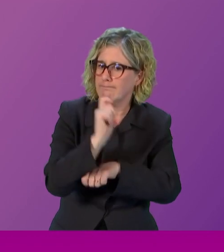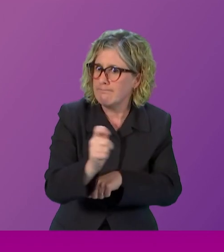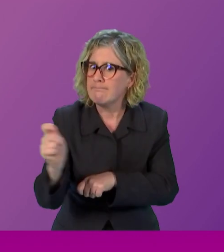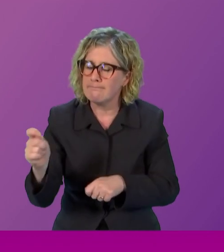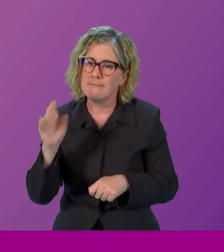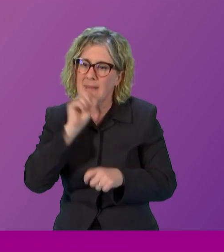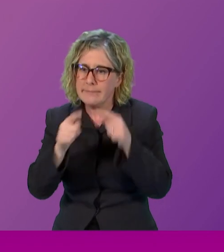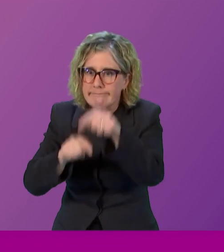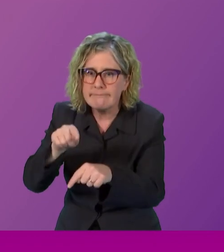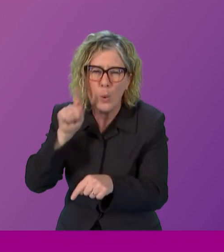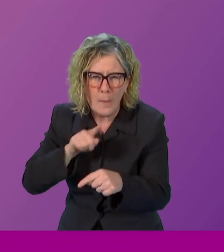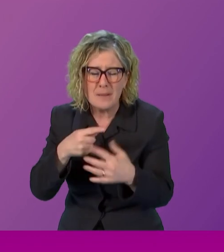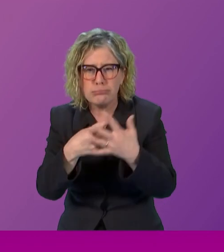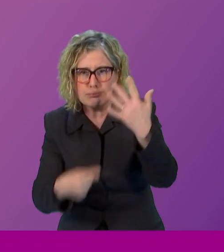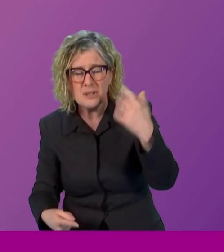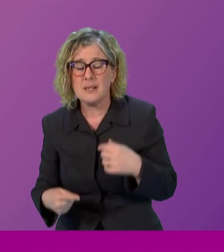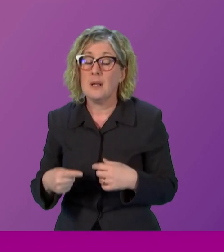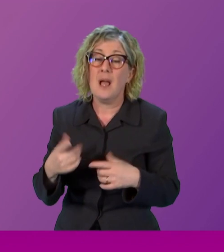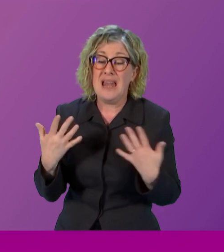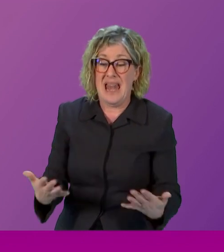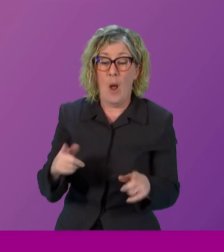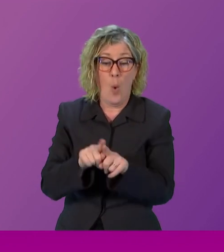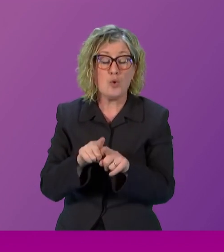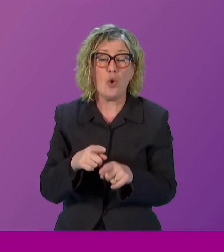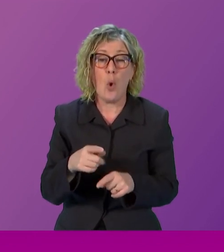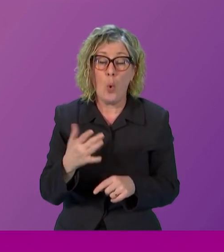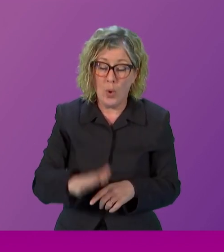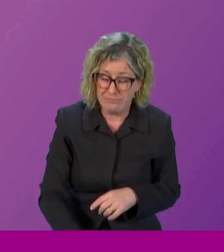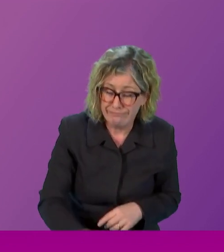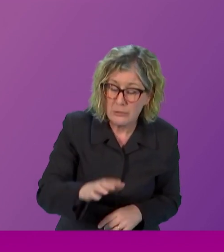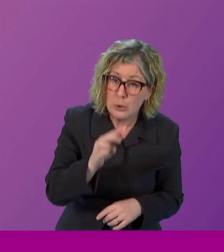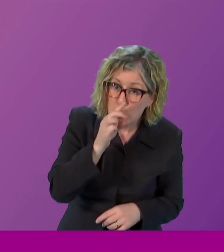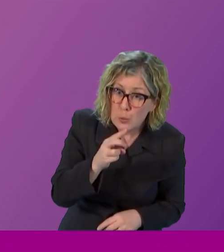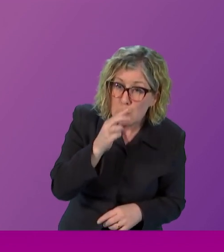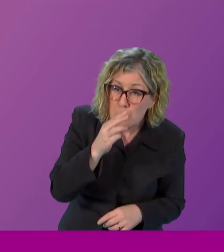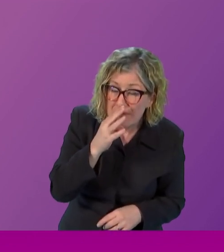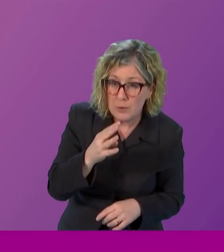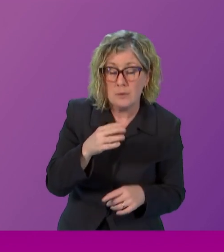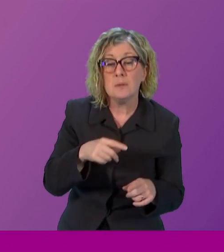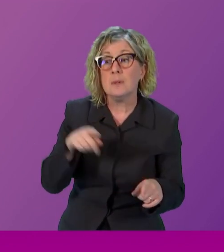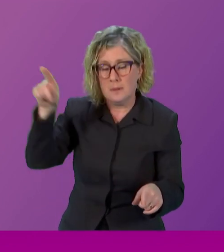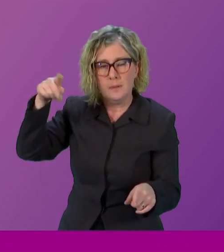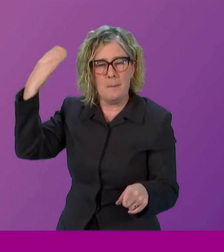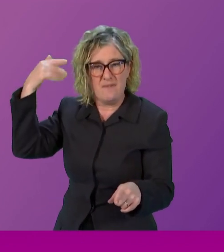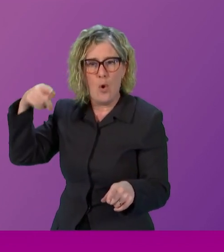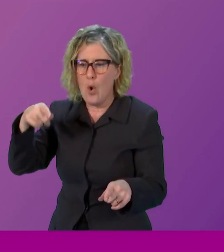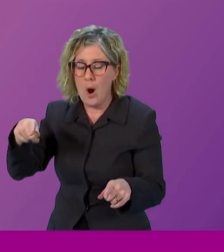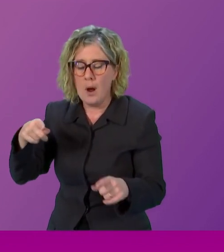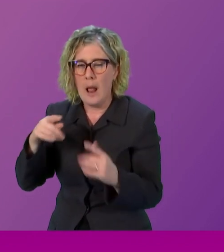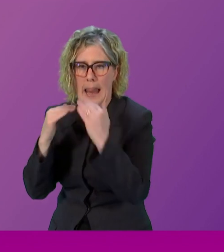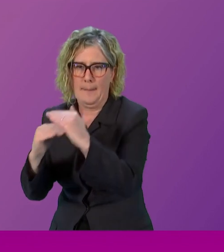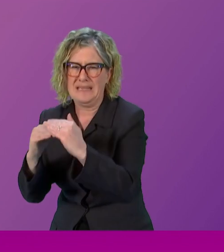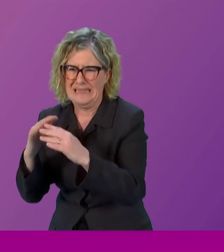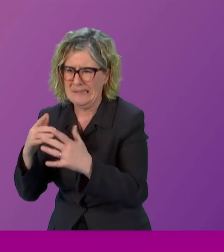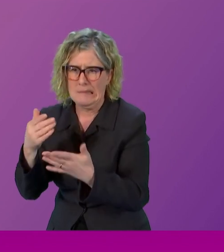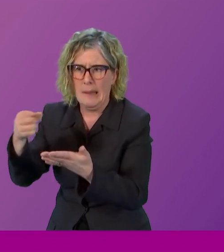three and four year olds eligible two year olds are now entitled to almost twice as much child care as was the case eight years